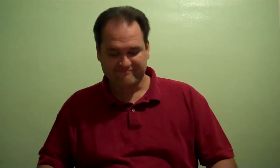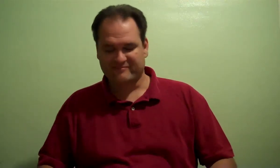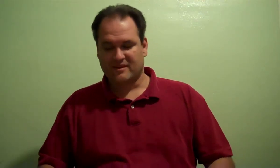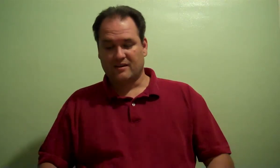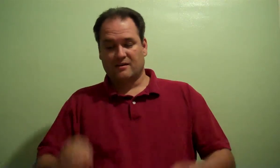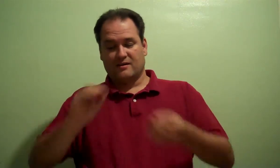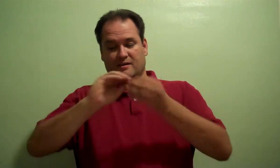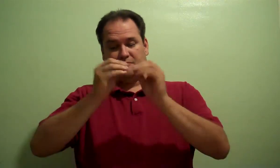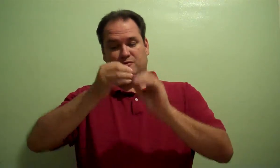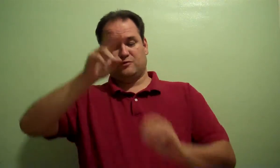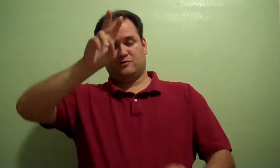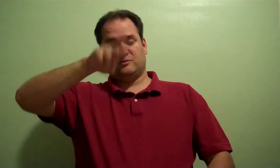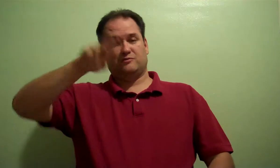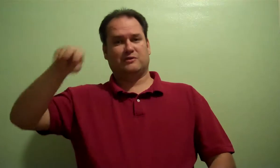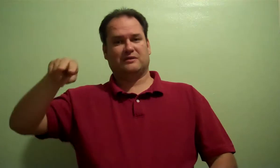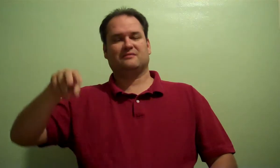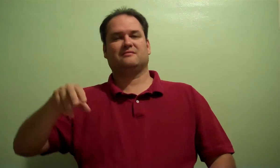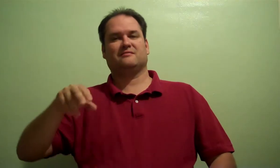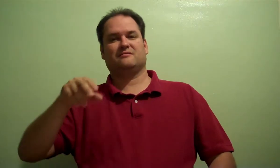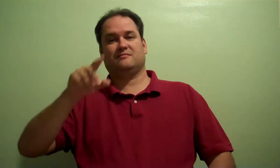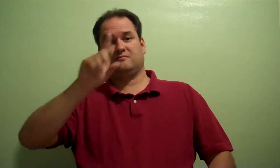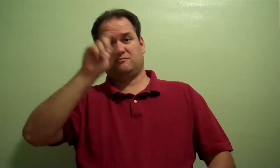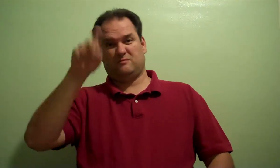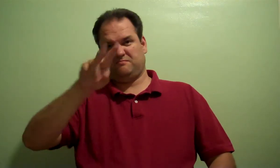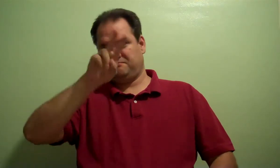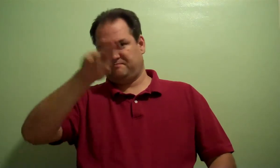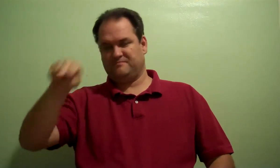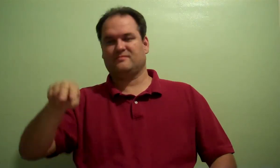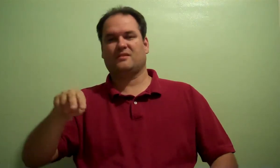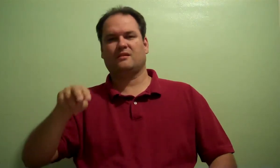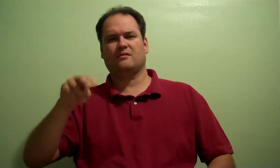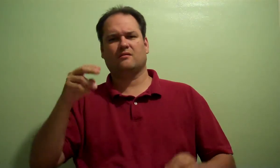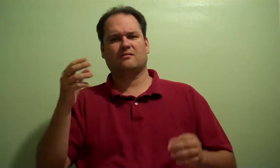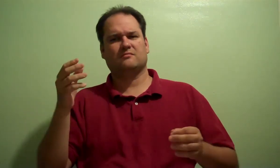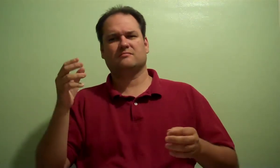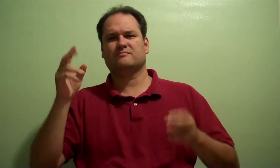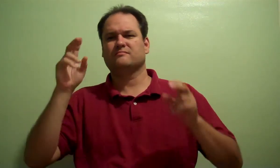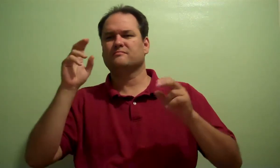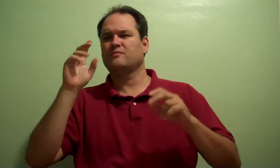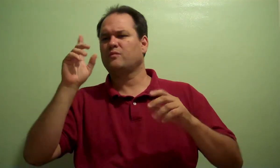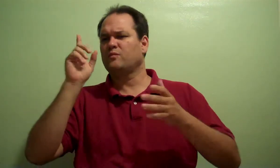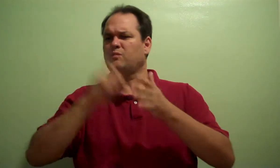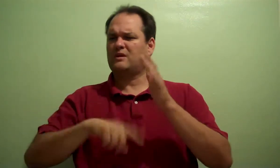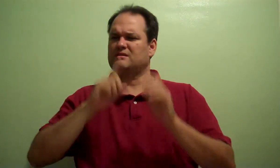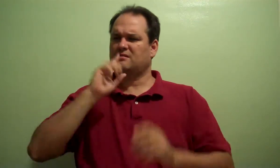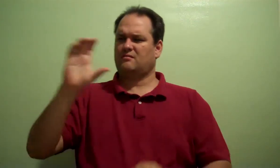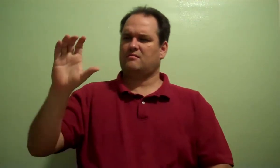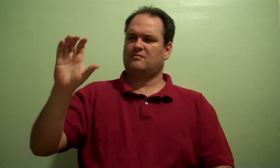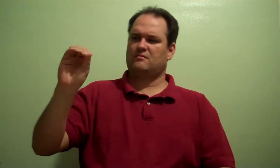I never gave you I to move. I gave you...